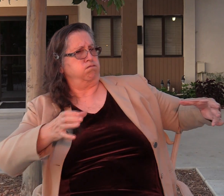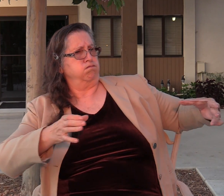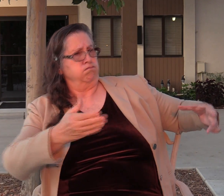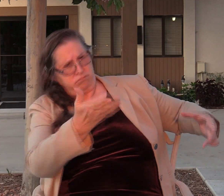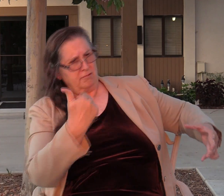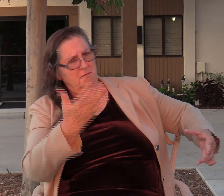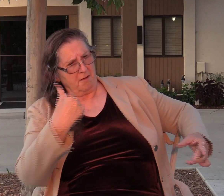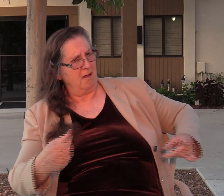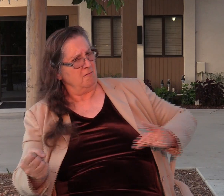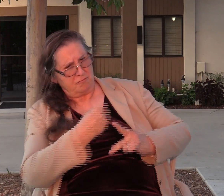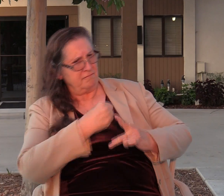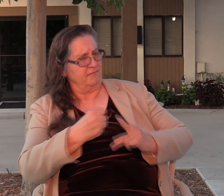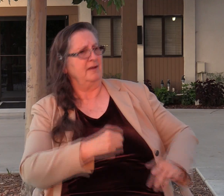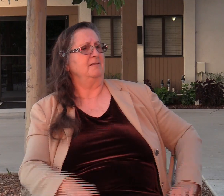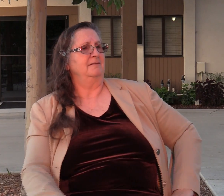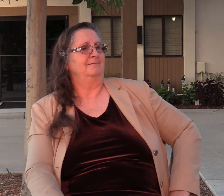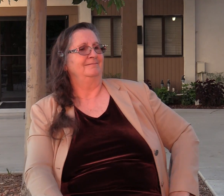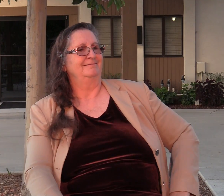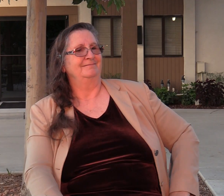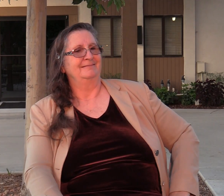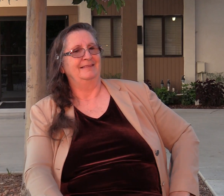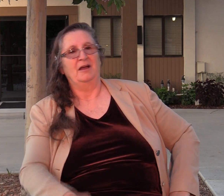Of course, Abimelech was nowhere near there.